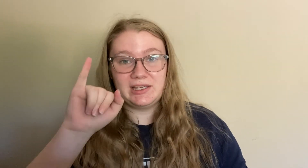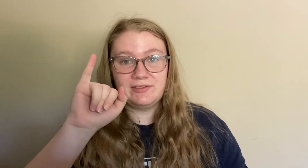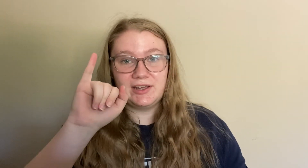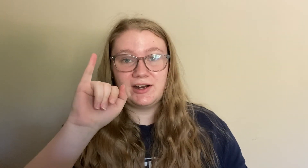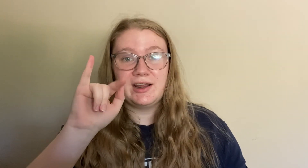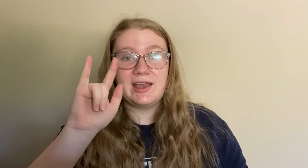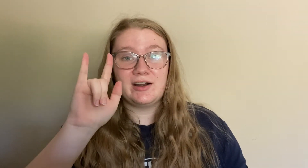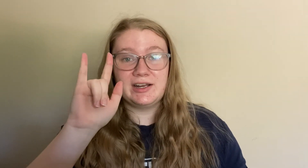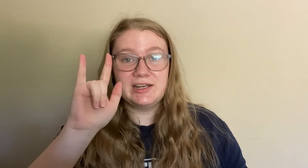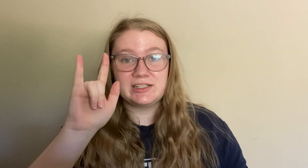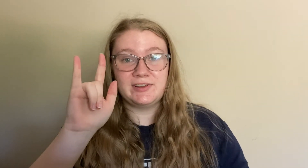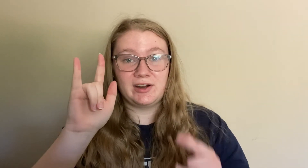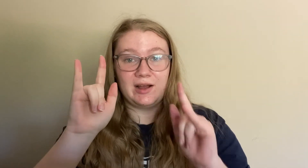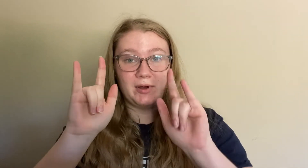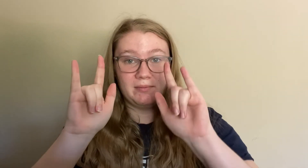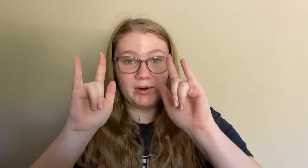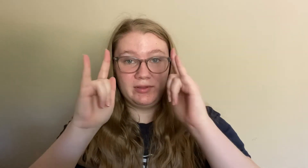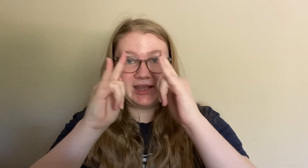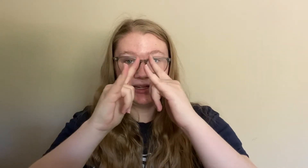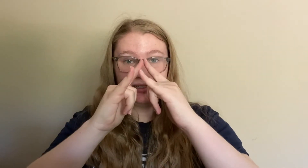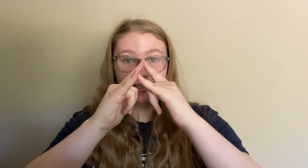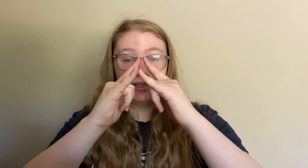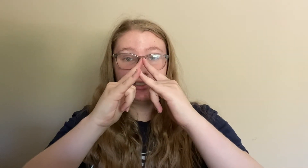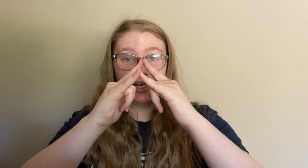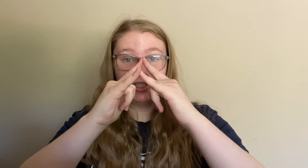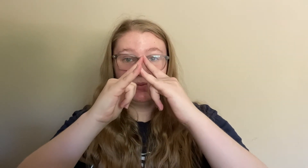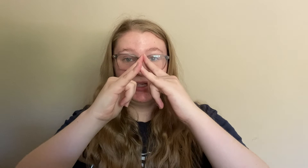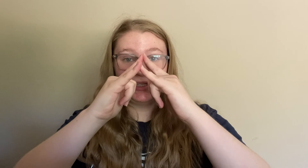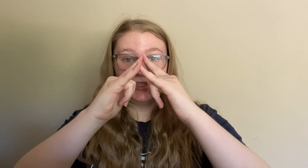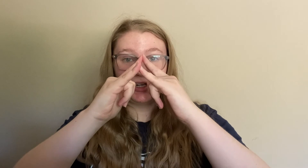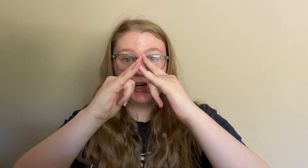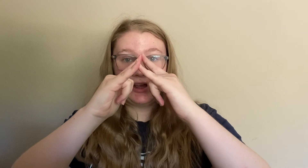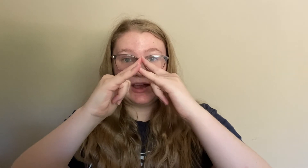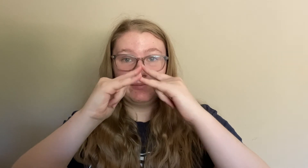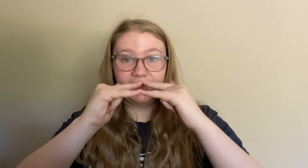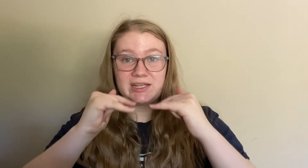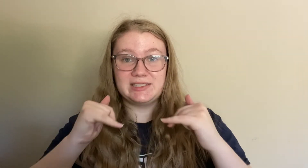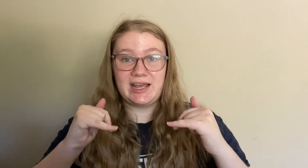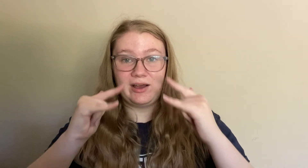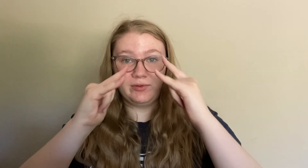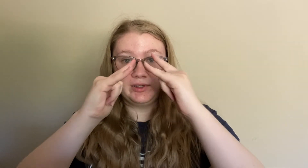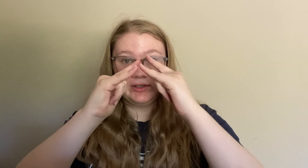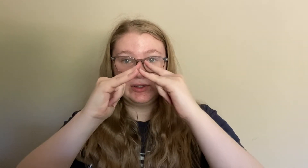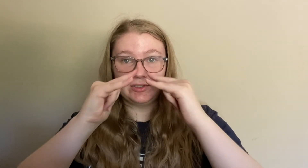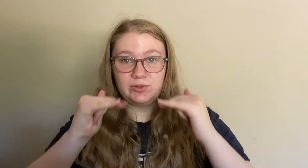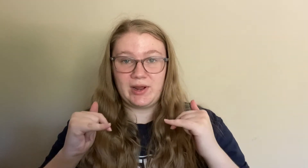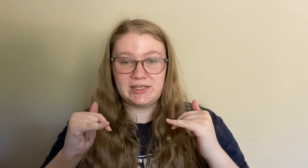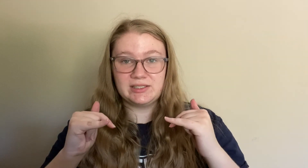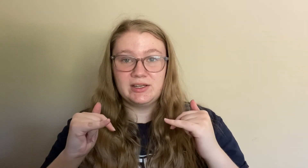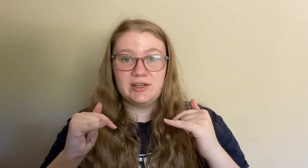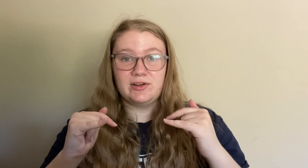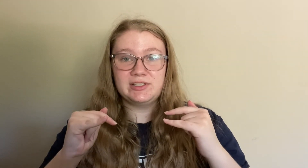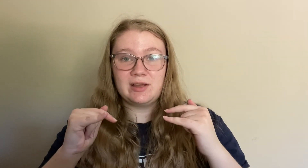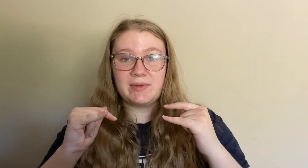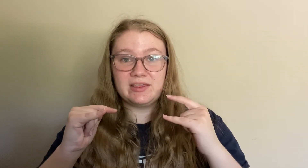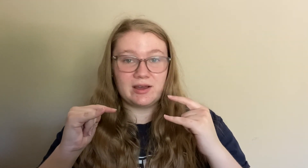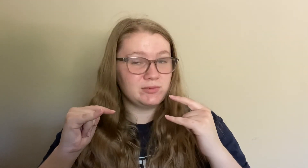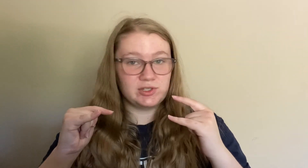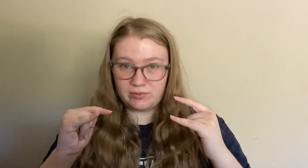finger and our index finger up on both hands, touch them in the center, and bring it down twice. Notice how my thumbs don't